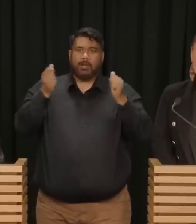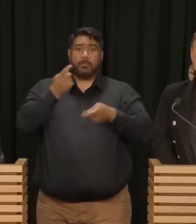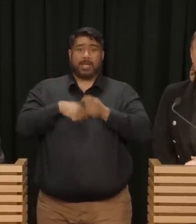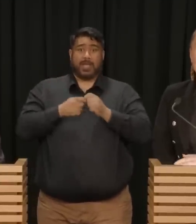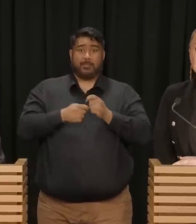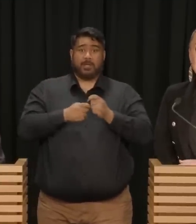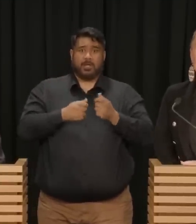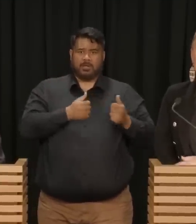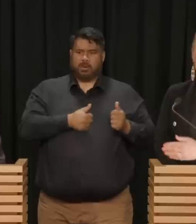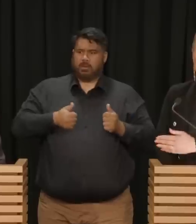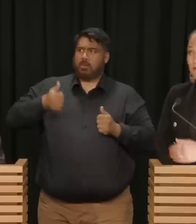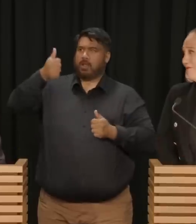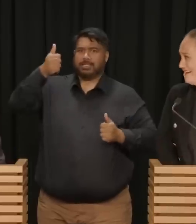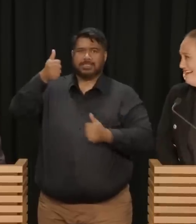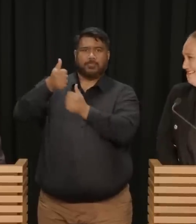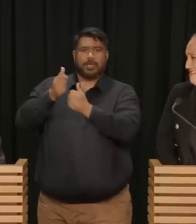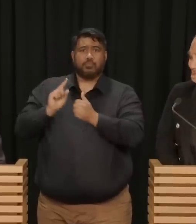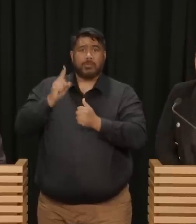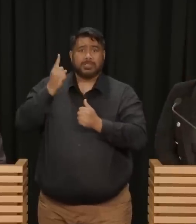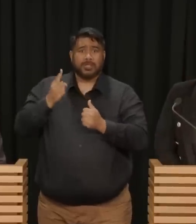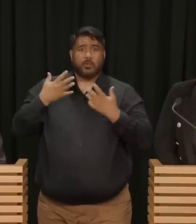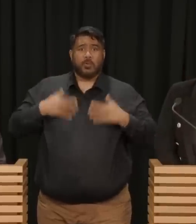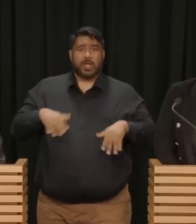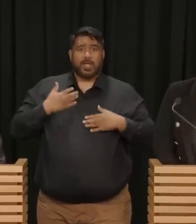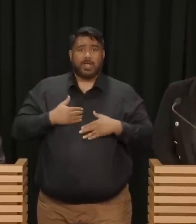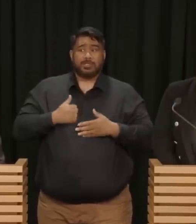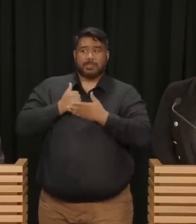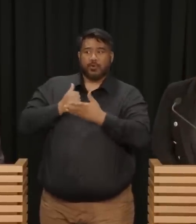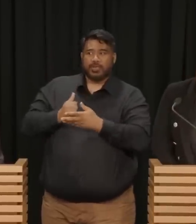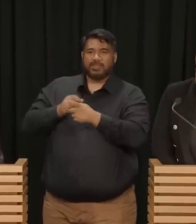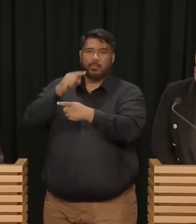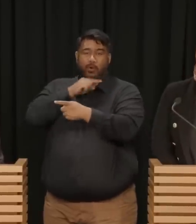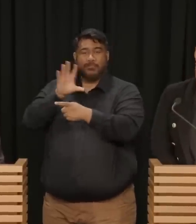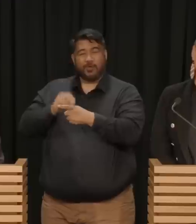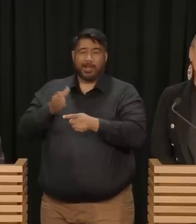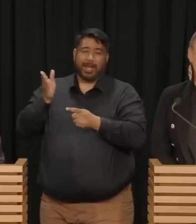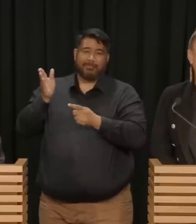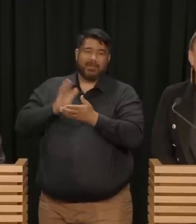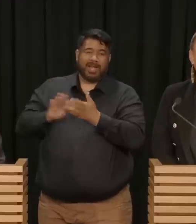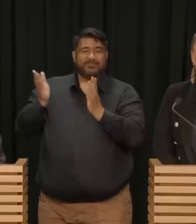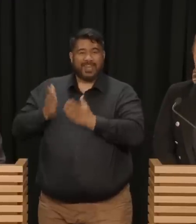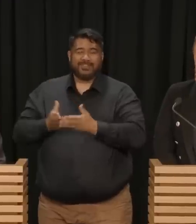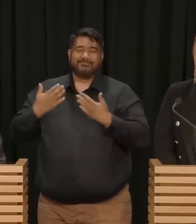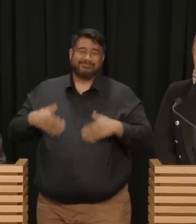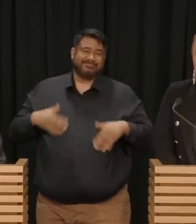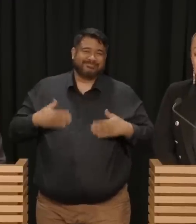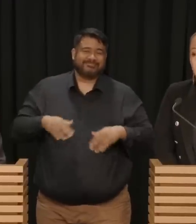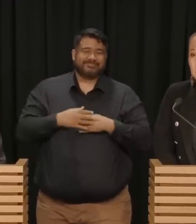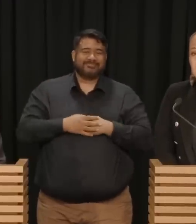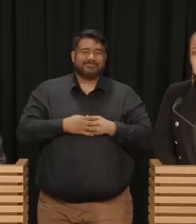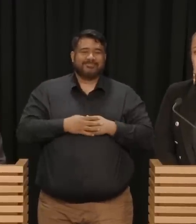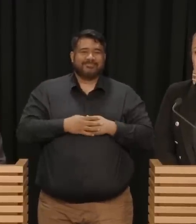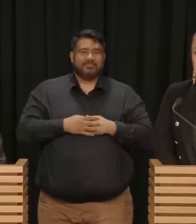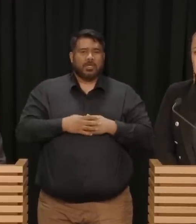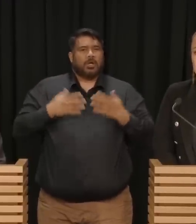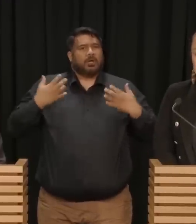And now I get to back up the boy from the hut in that role. I want to acknowledge the significance of